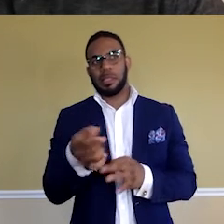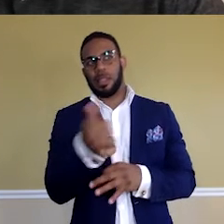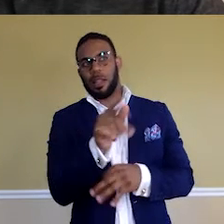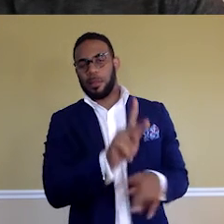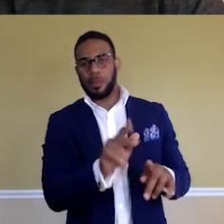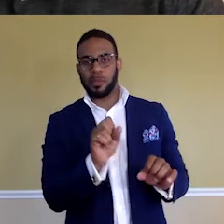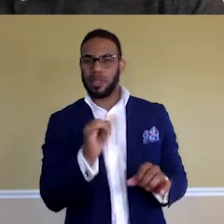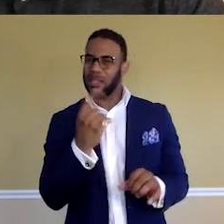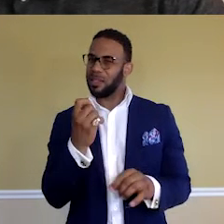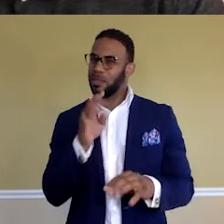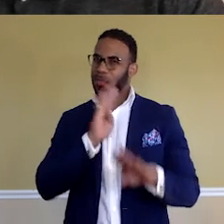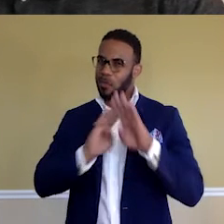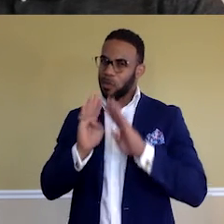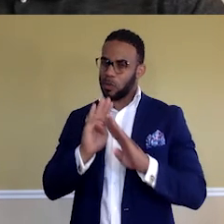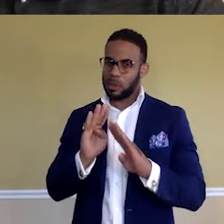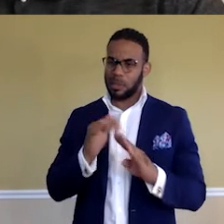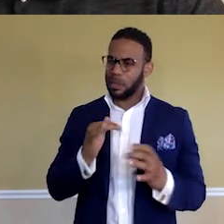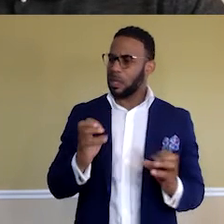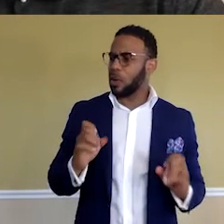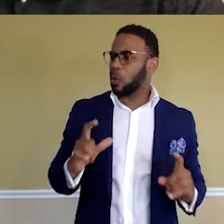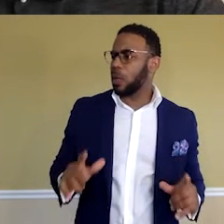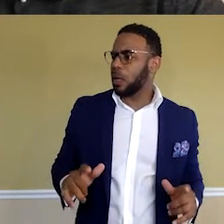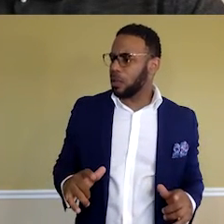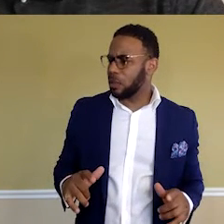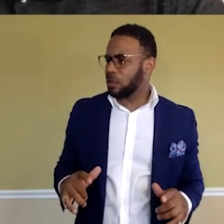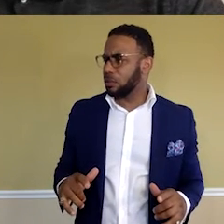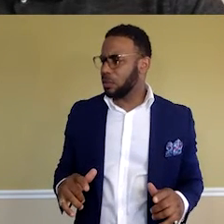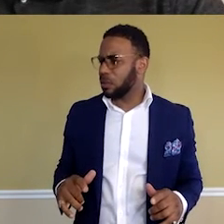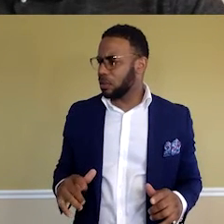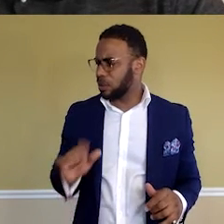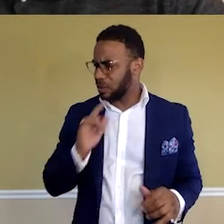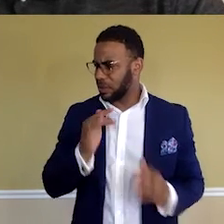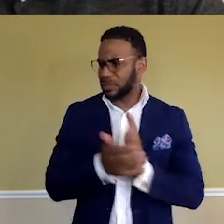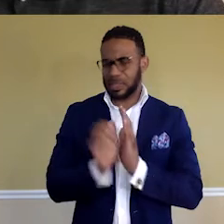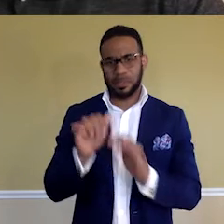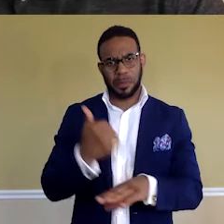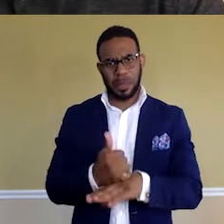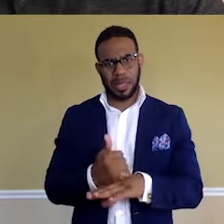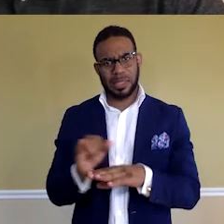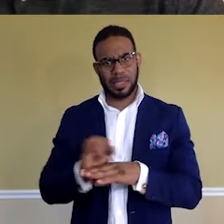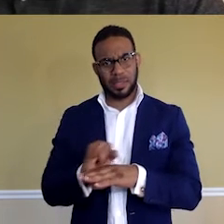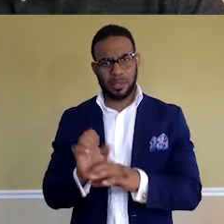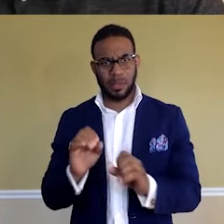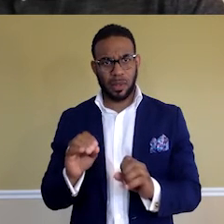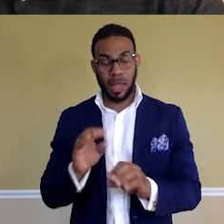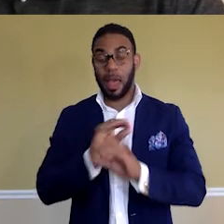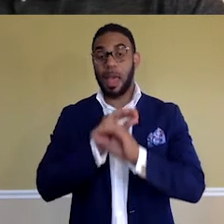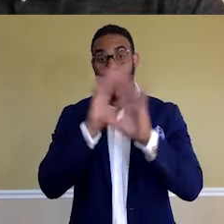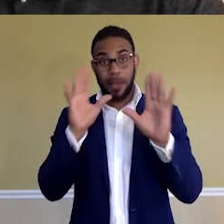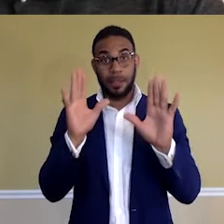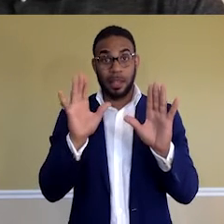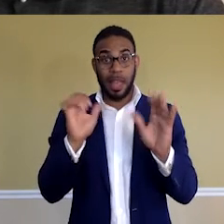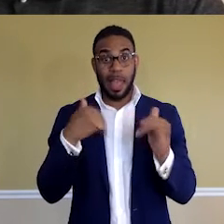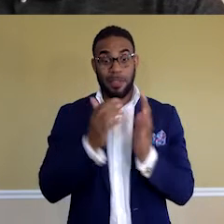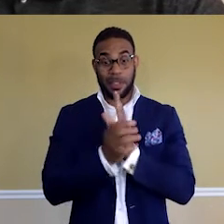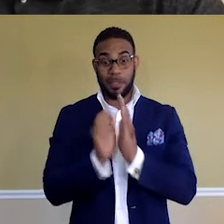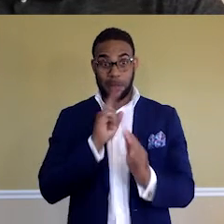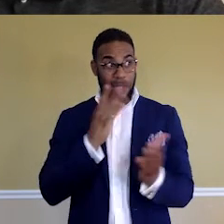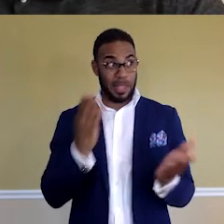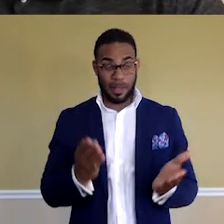So, that's a little bit frustrating because I'm like, well, this is a skill-based industry. So, obviously, I have the skills to be here, but